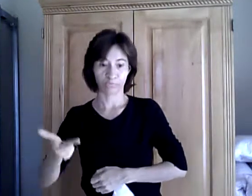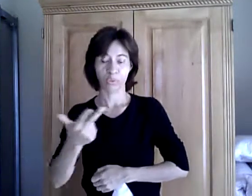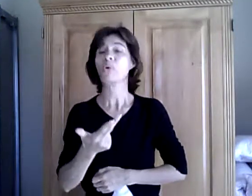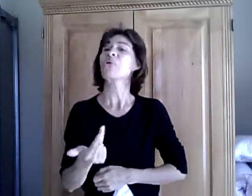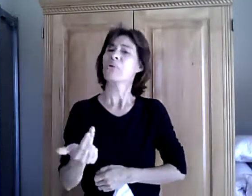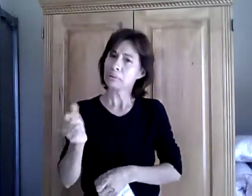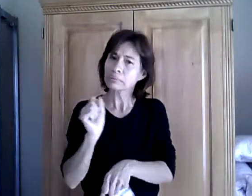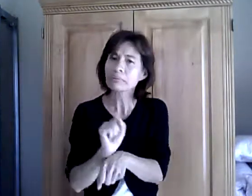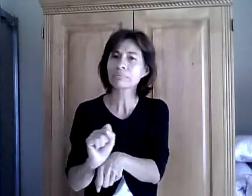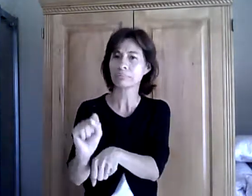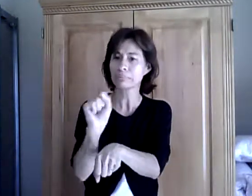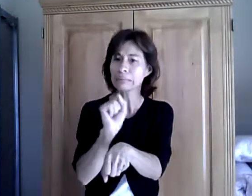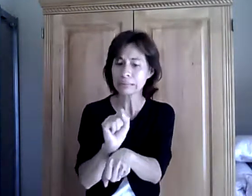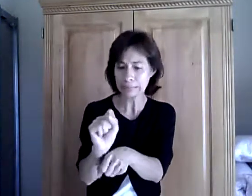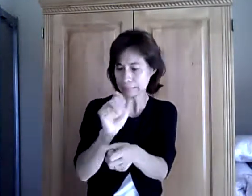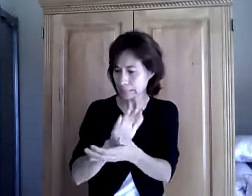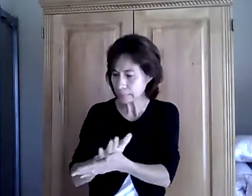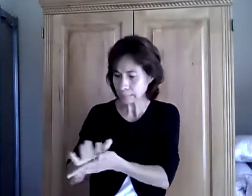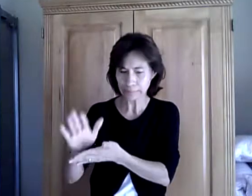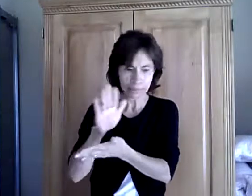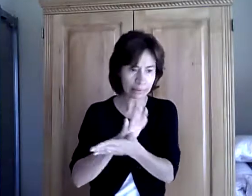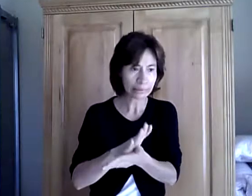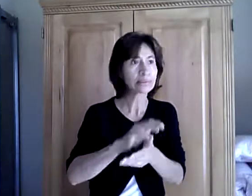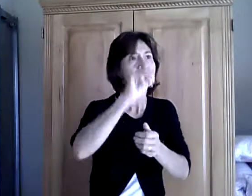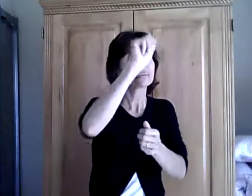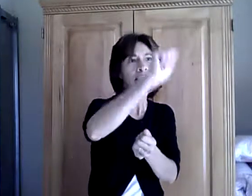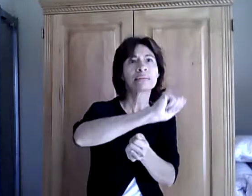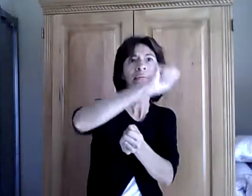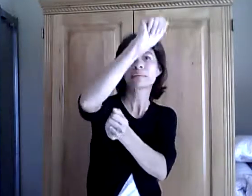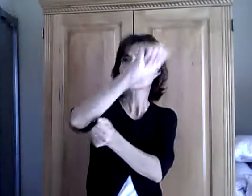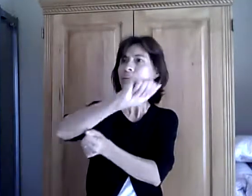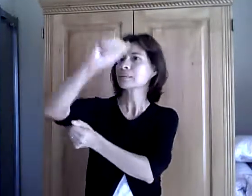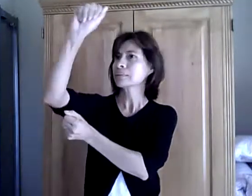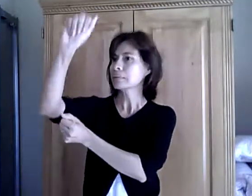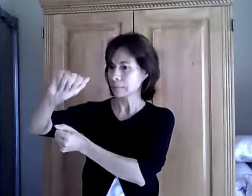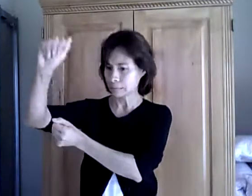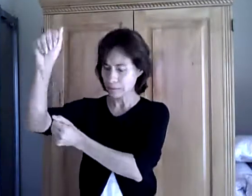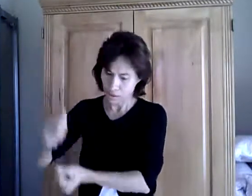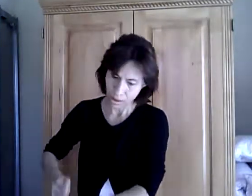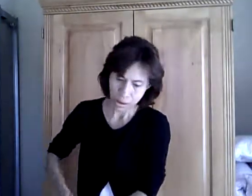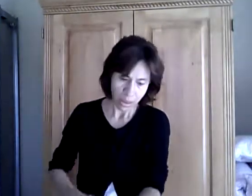I got dollar my I and on the beach